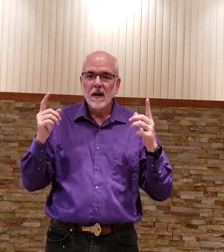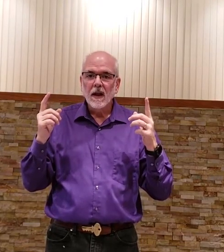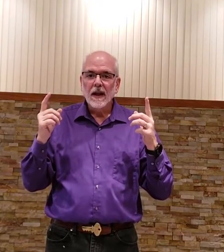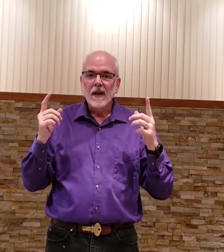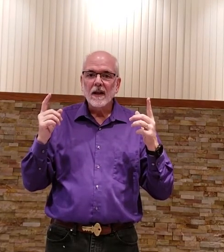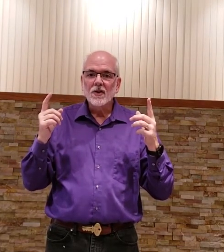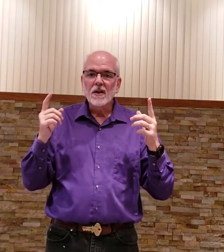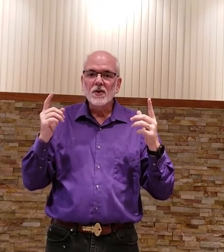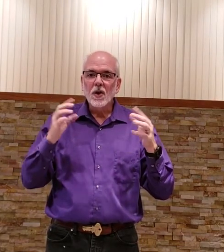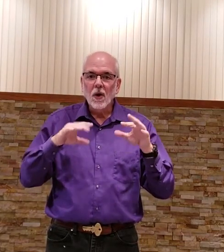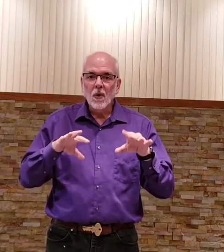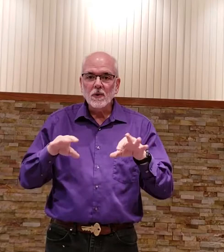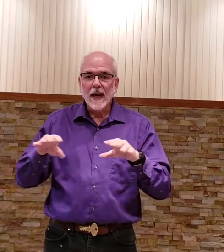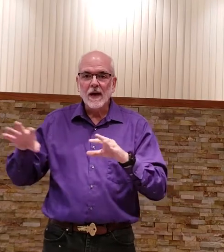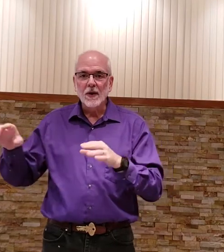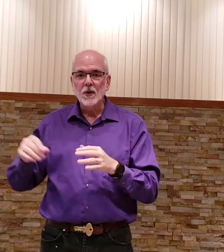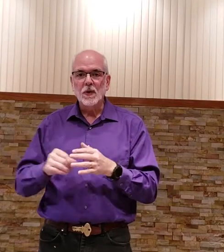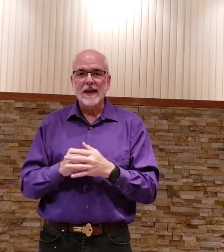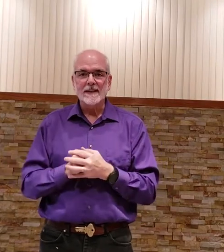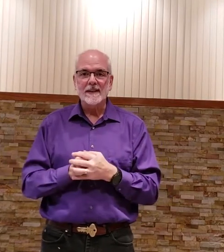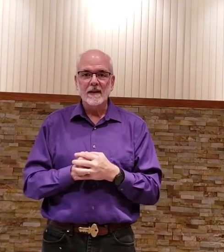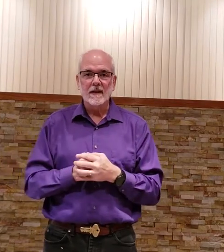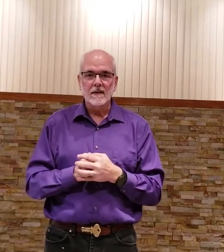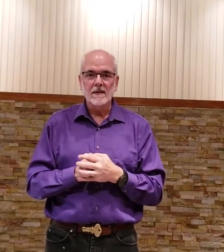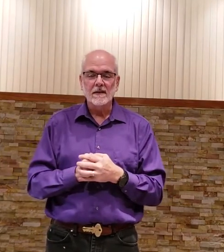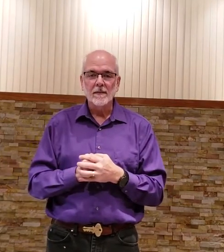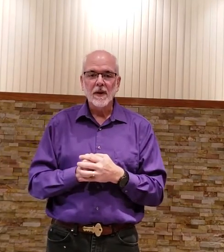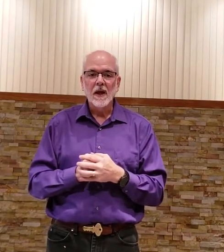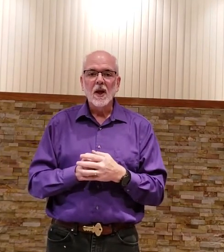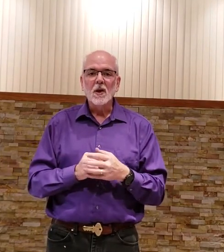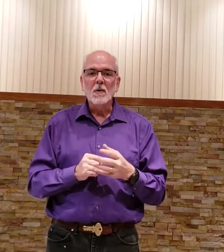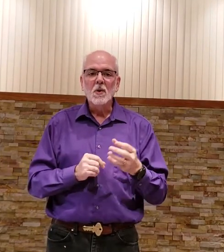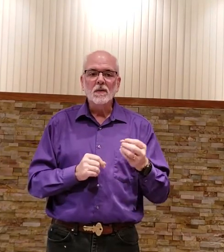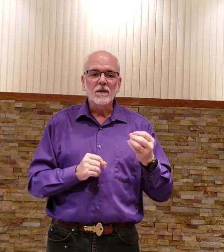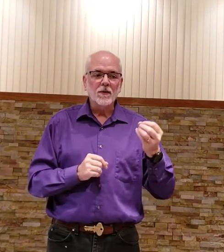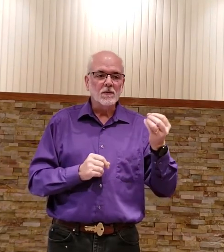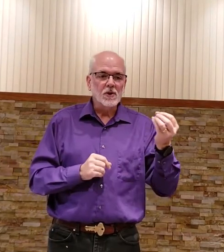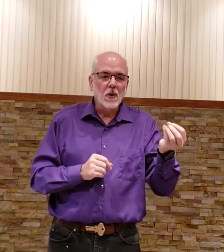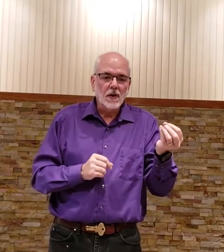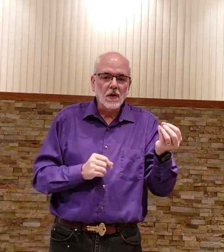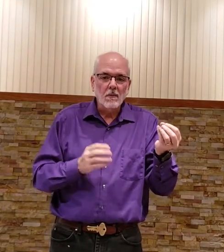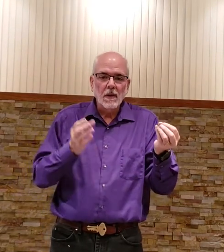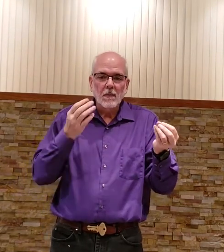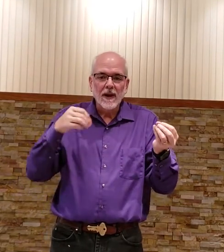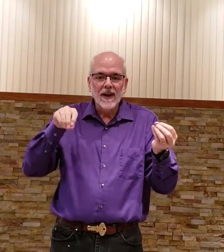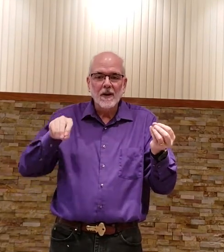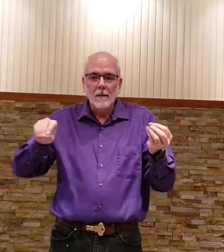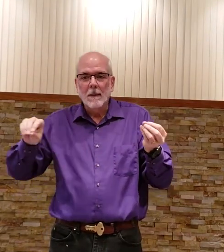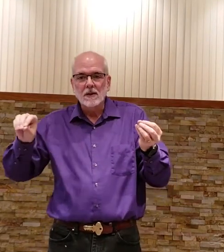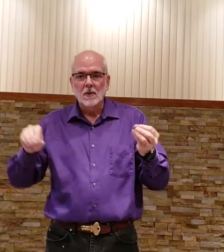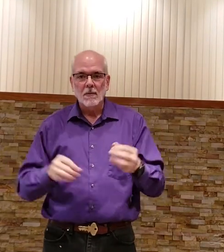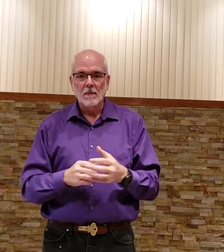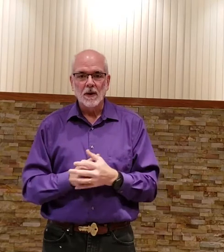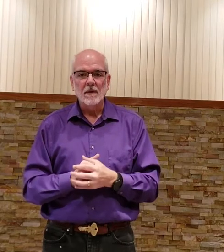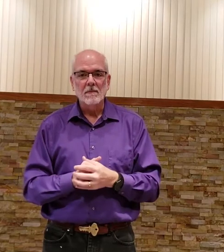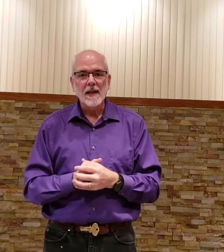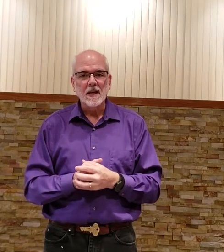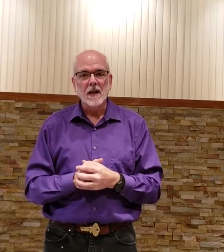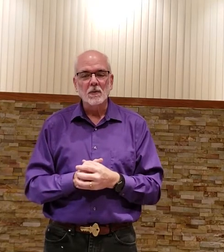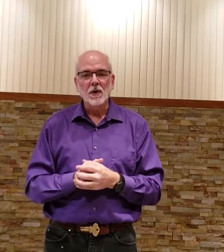it just knows how to do that sentence you move it from short-term memory into muscle memory basically what